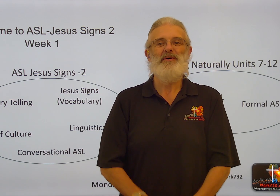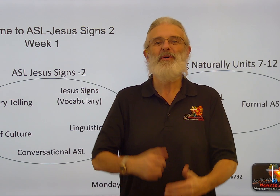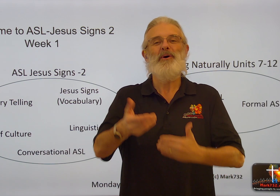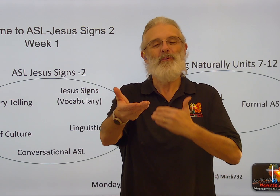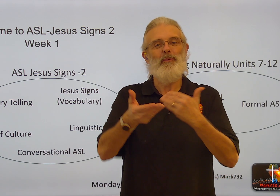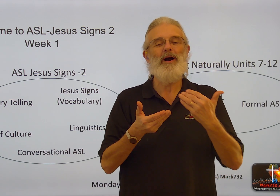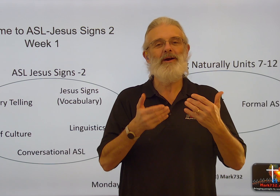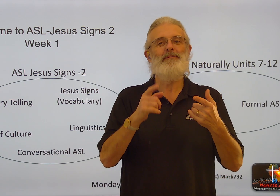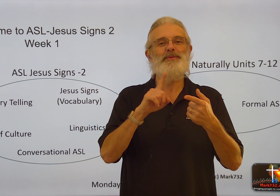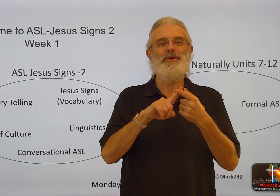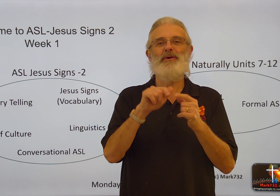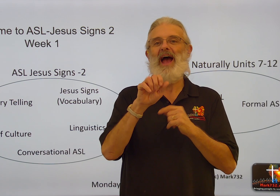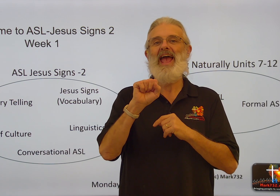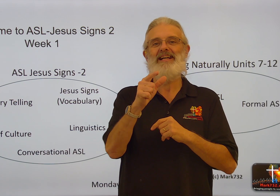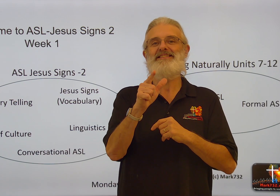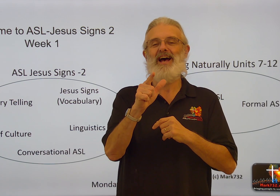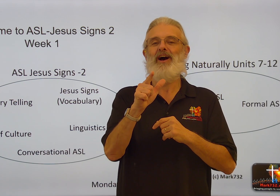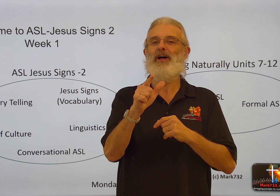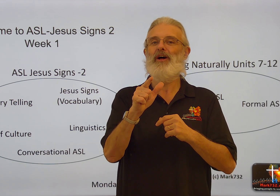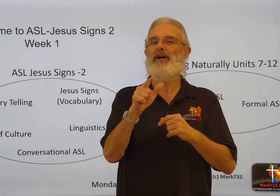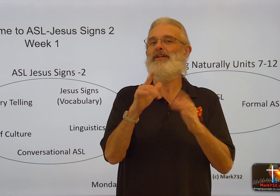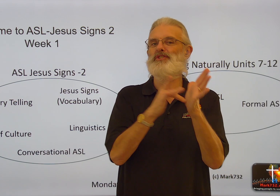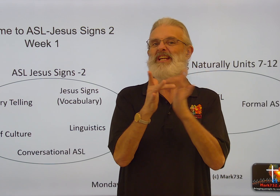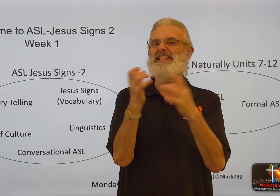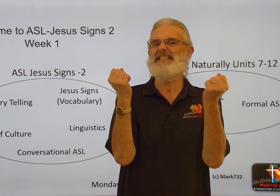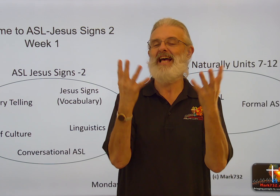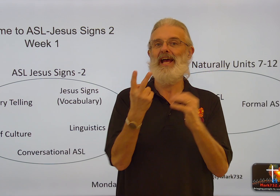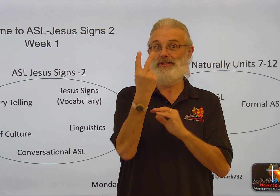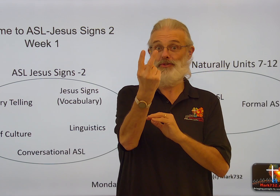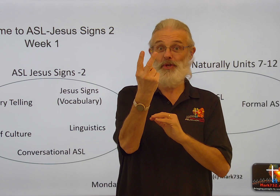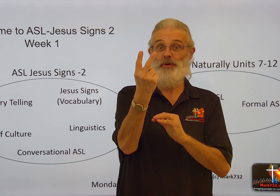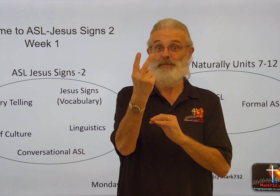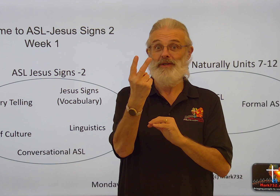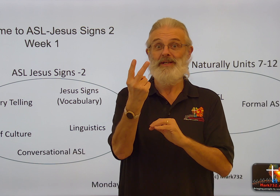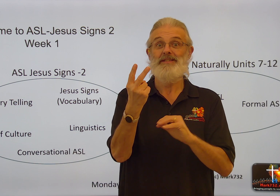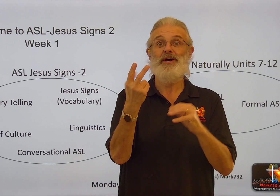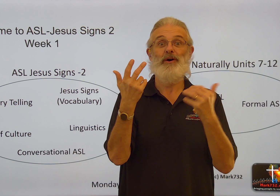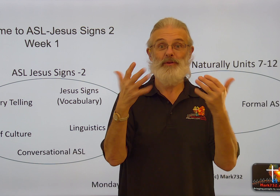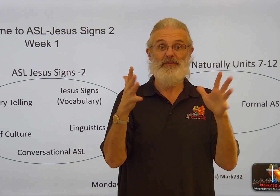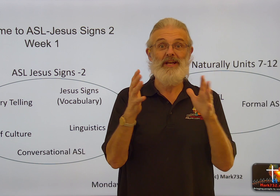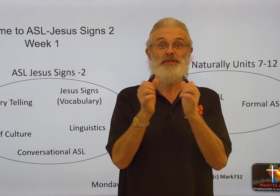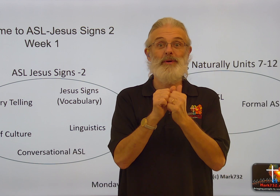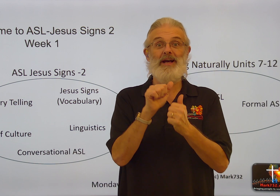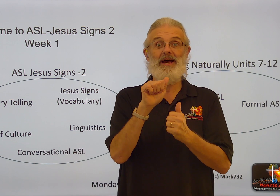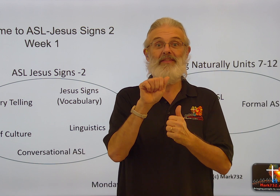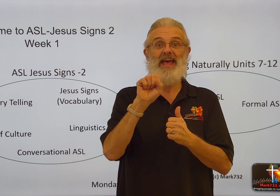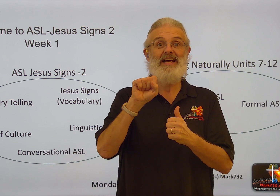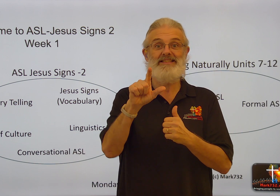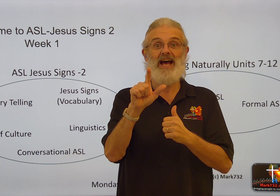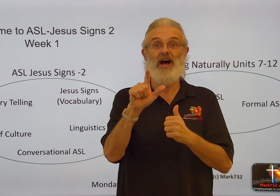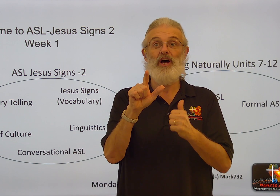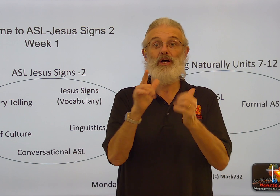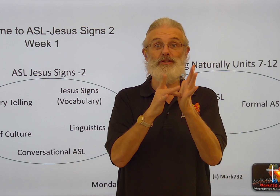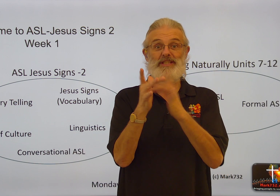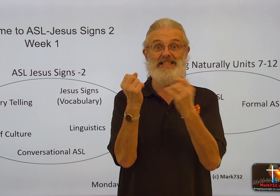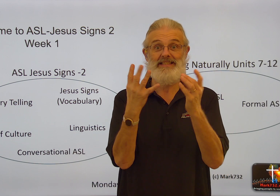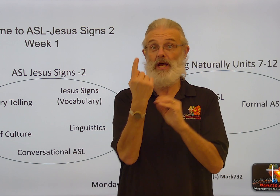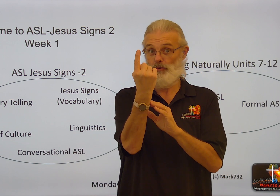Welcome to ASL Jesus Signs 2. So you finish with ASL Jesus Signs